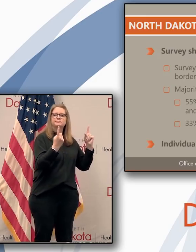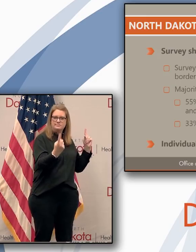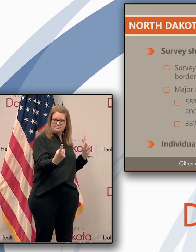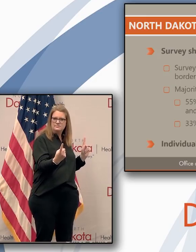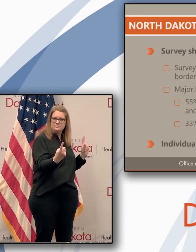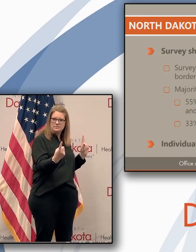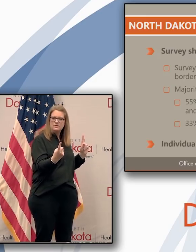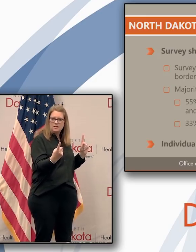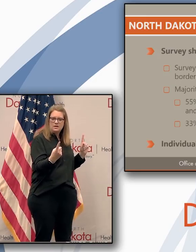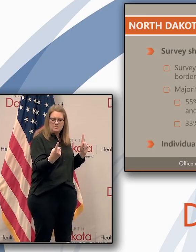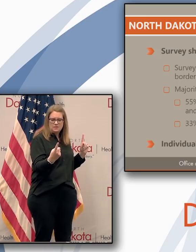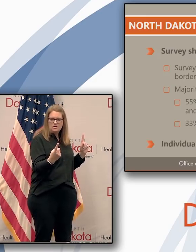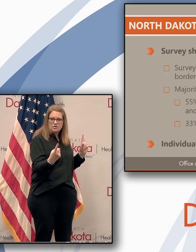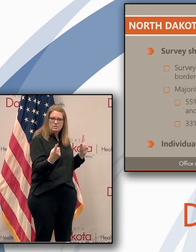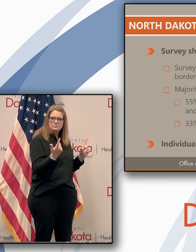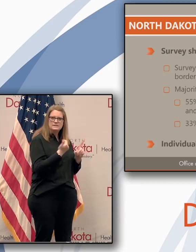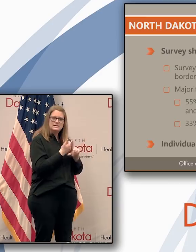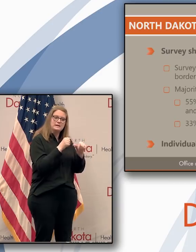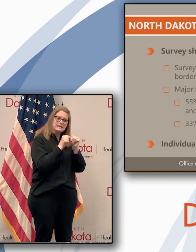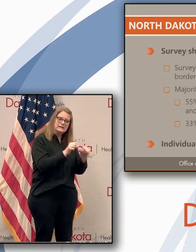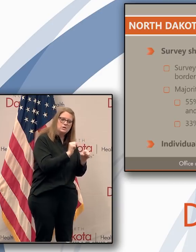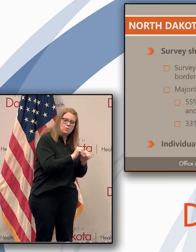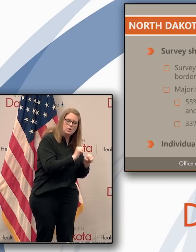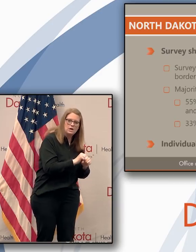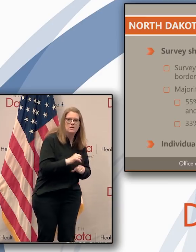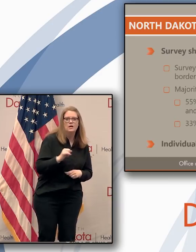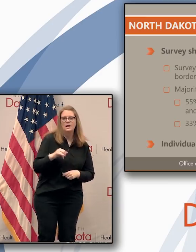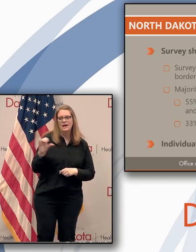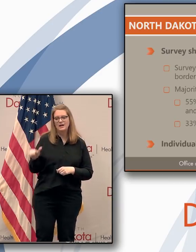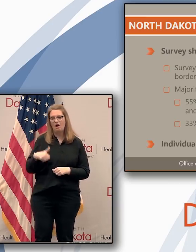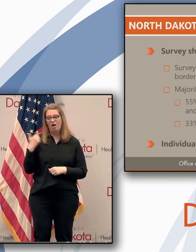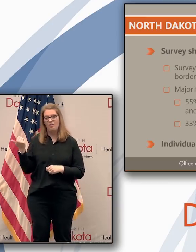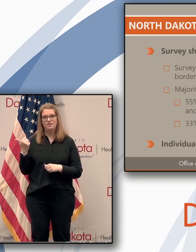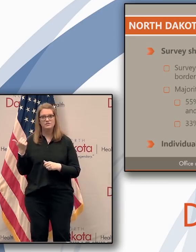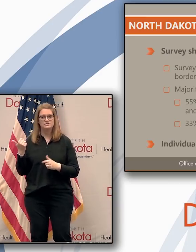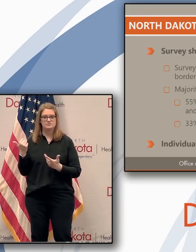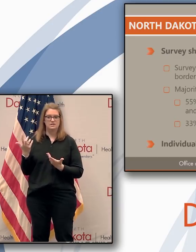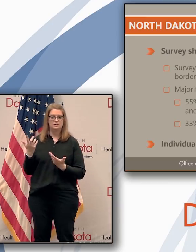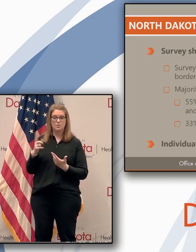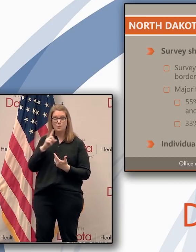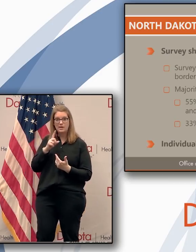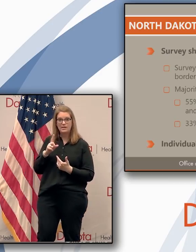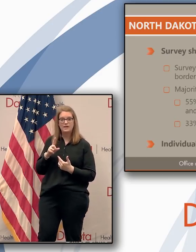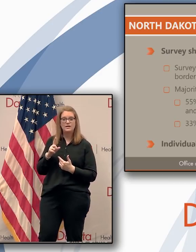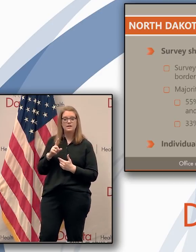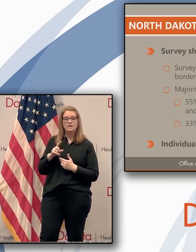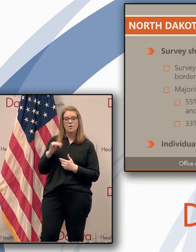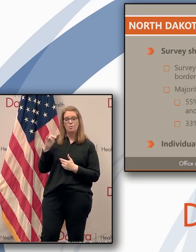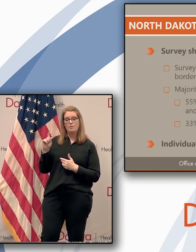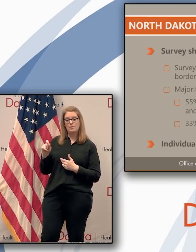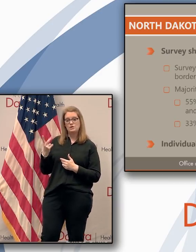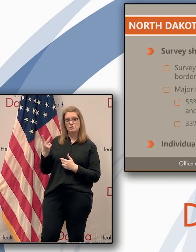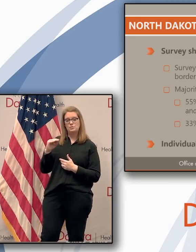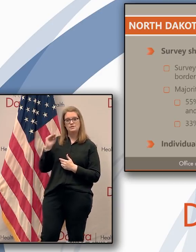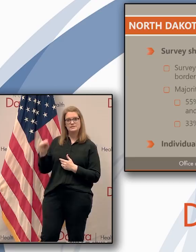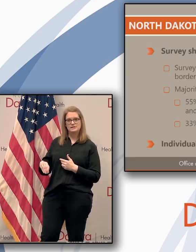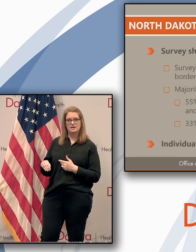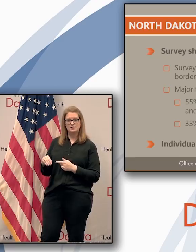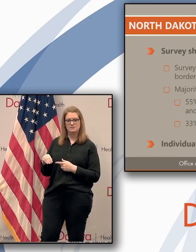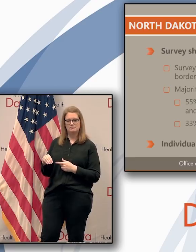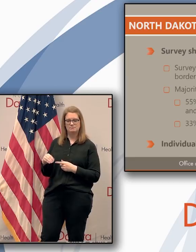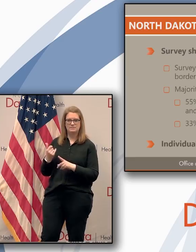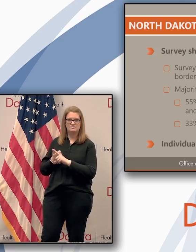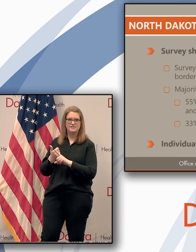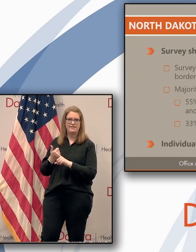are likely people that were that were continuing to working and then others take you all the way up to the 98%. So only 1.2% responded on the